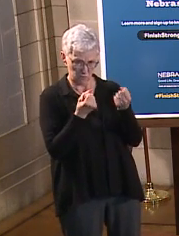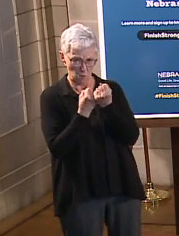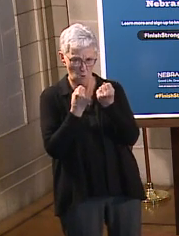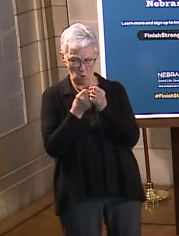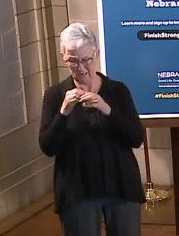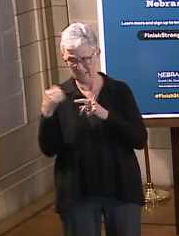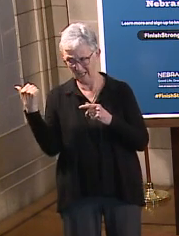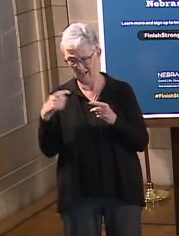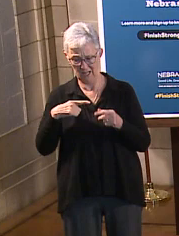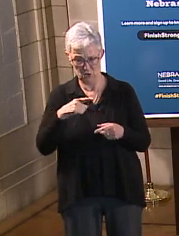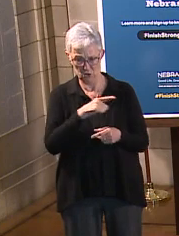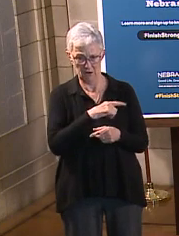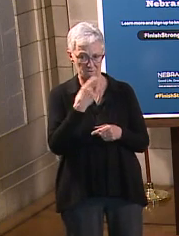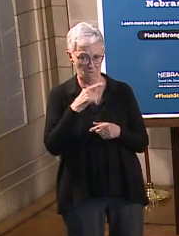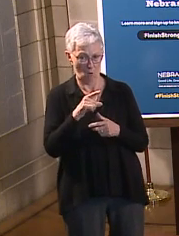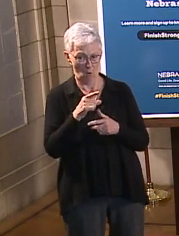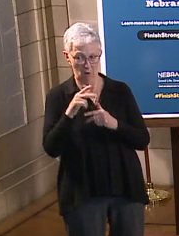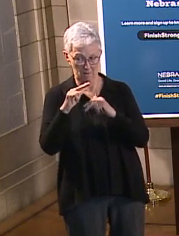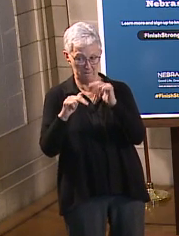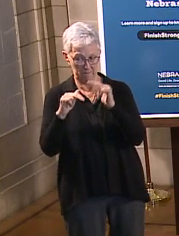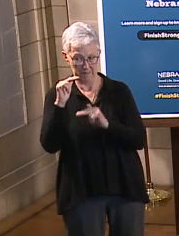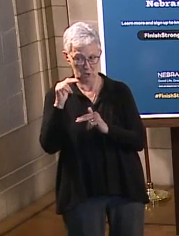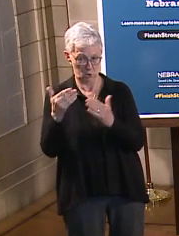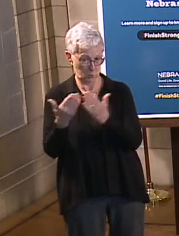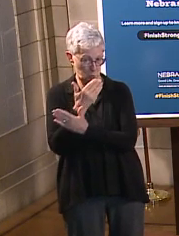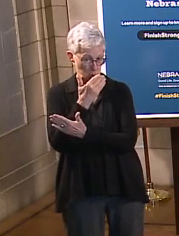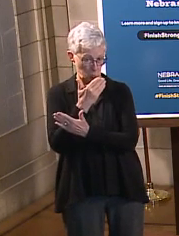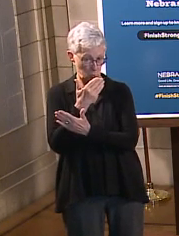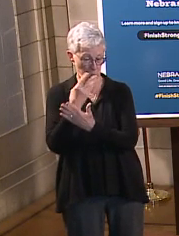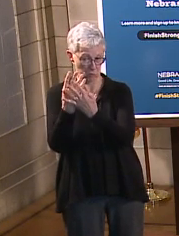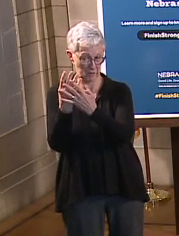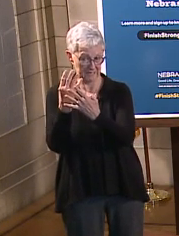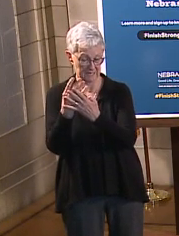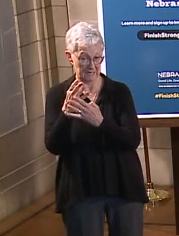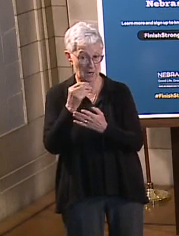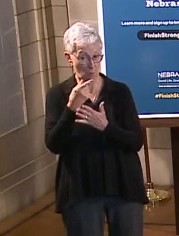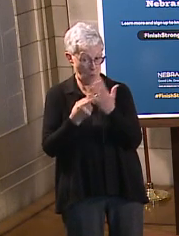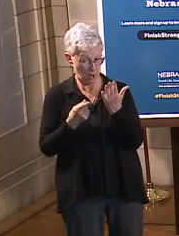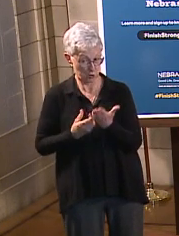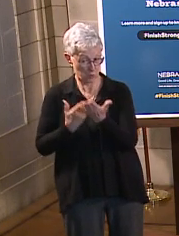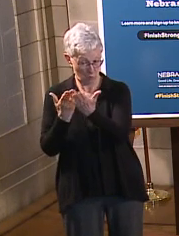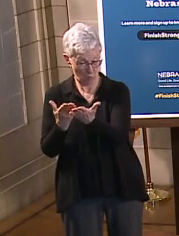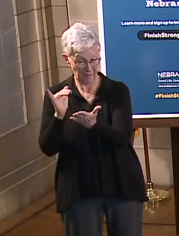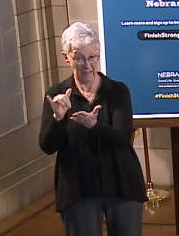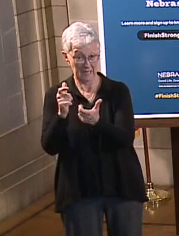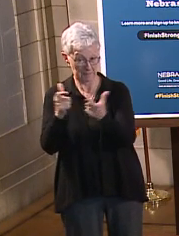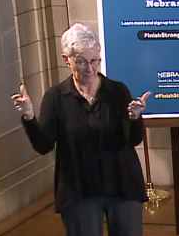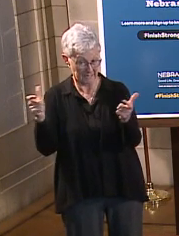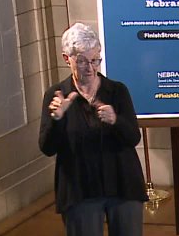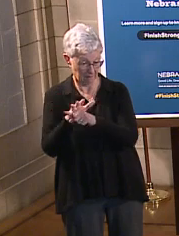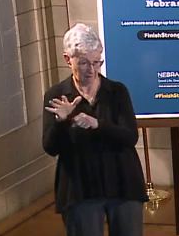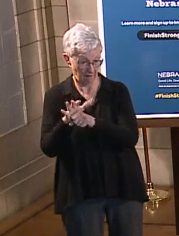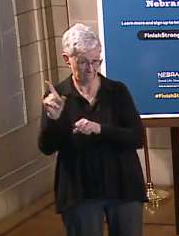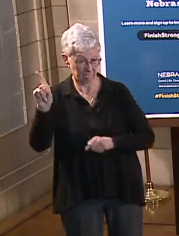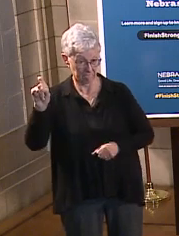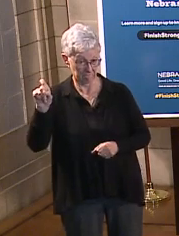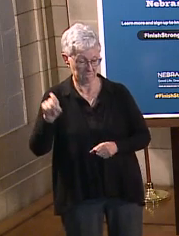build a replacement prison? And is the one that we're proposing big enough? And again, this is a replacement prison for the